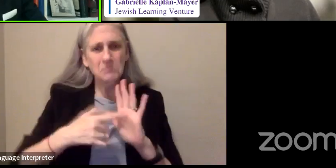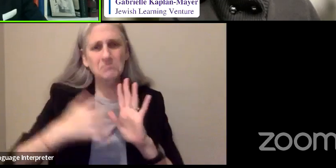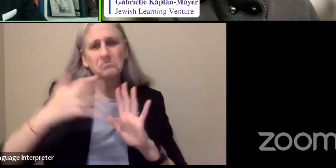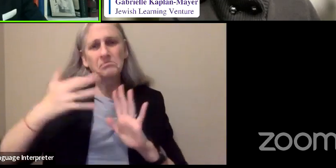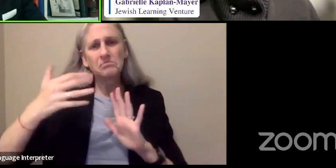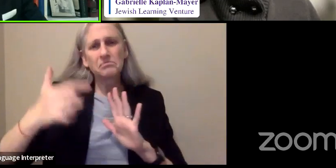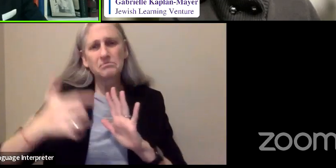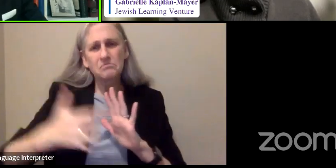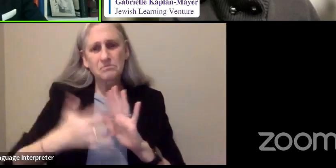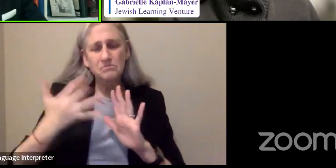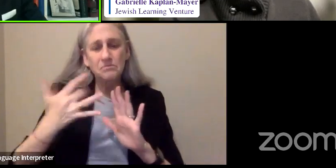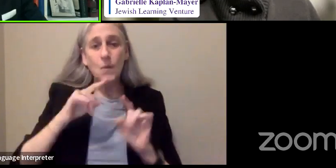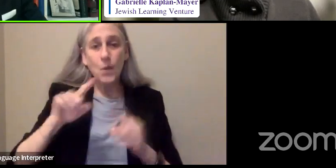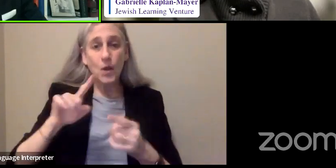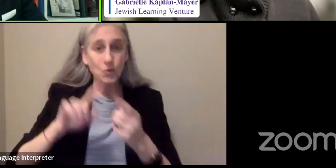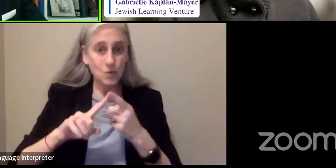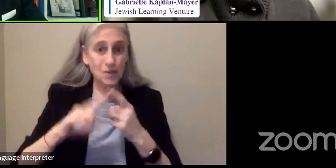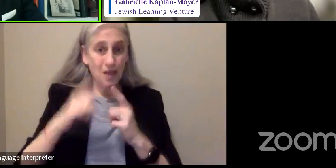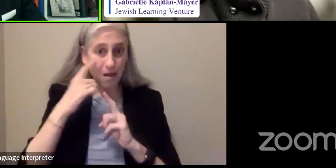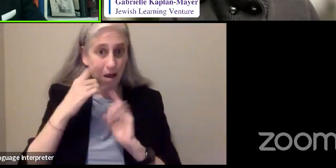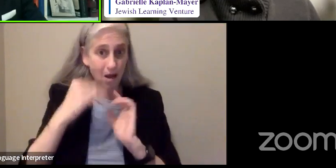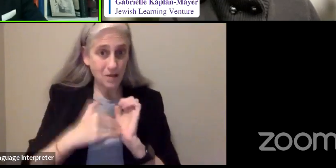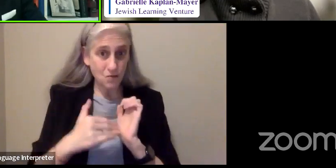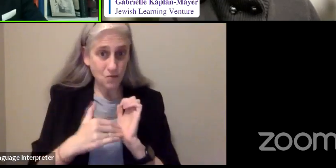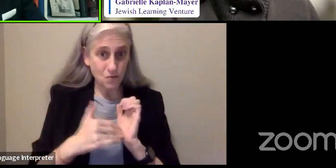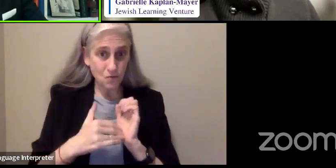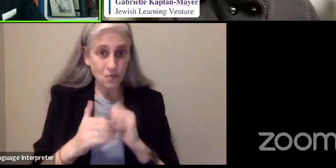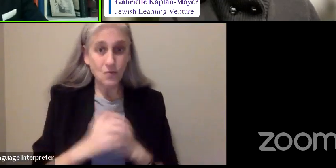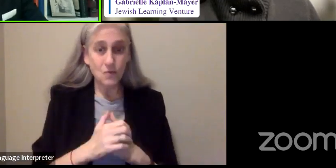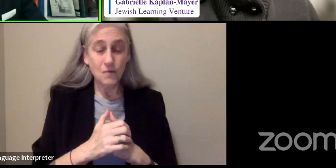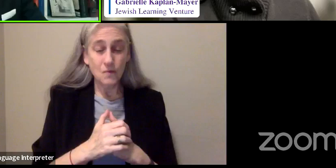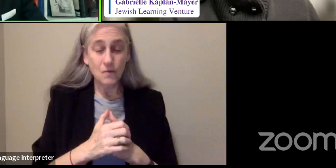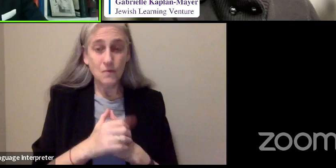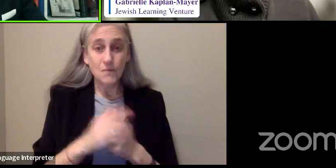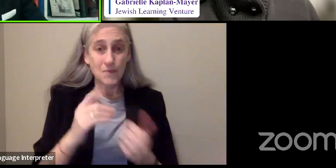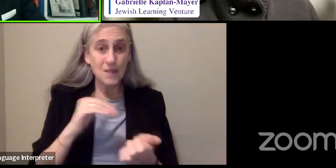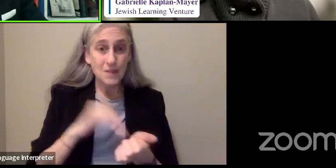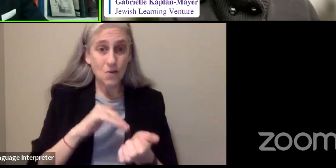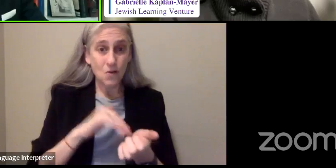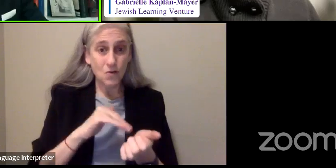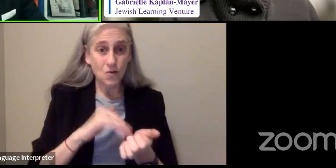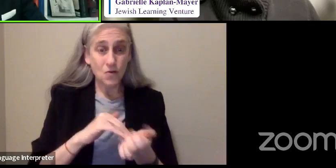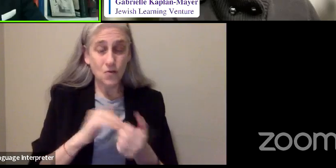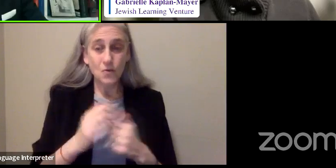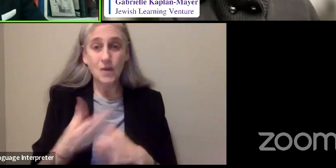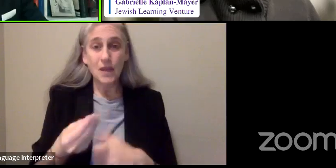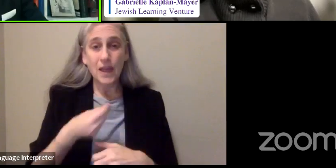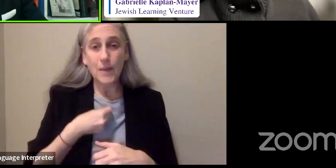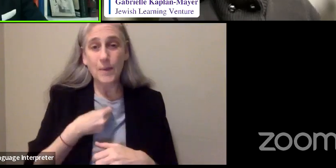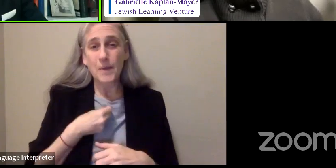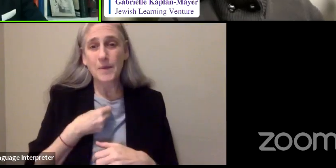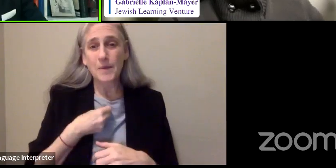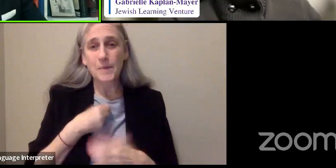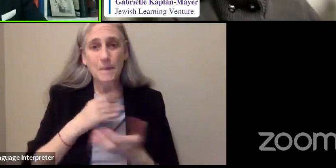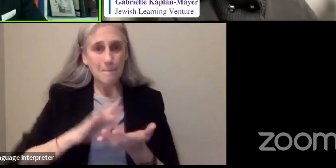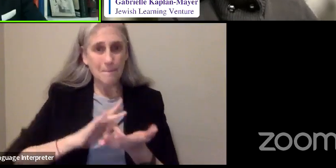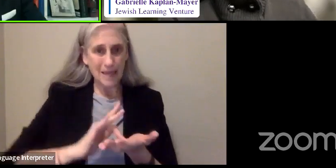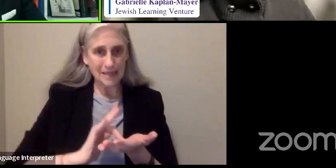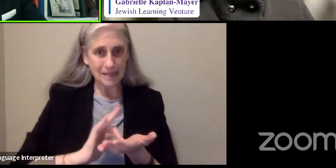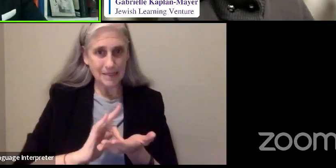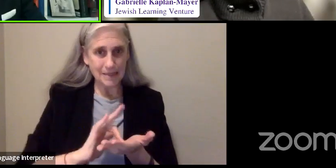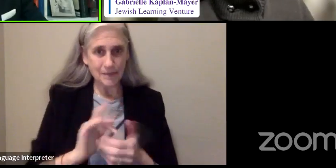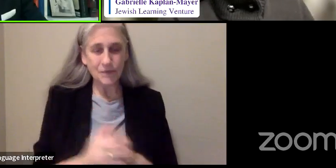And went to see an ophthalmologist and he gave me a medicine that was